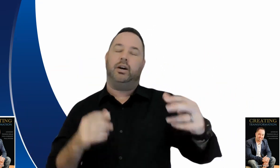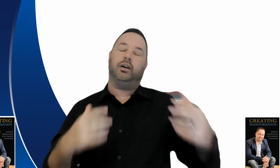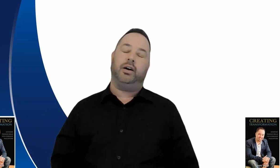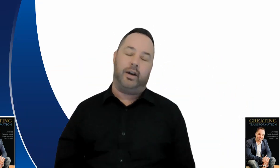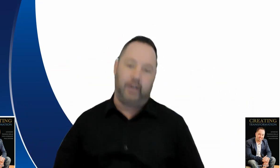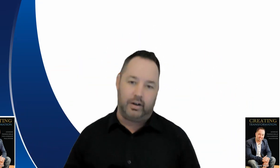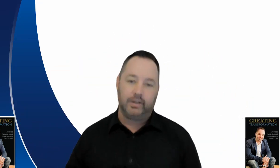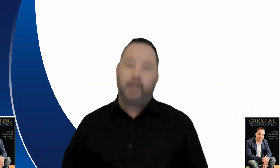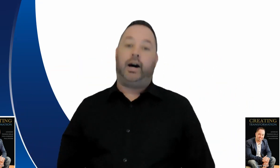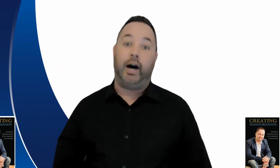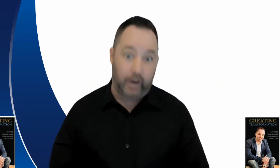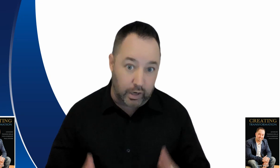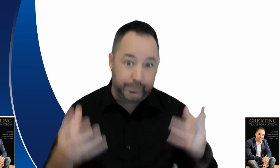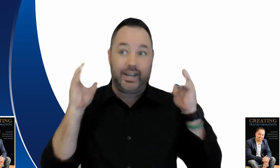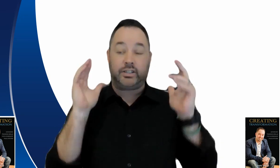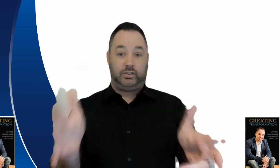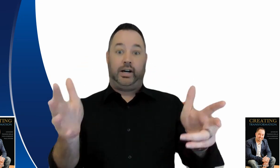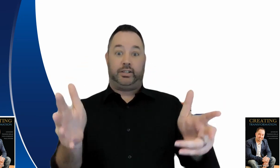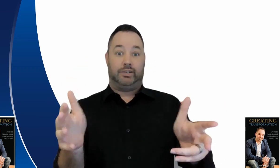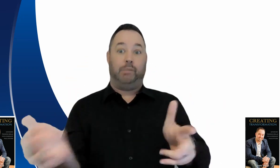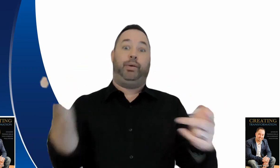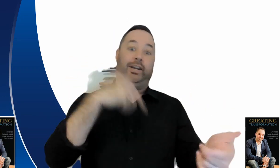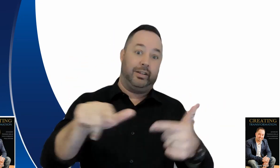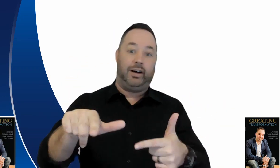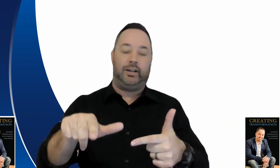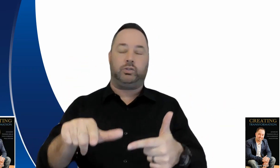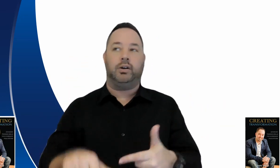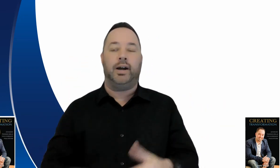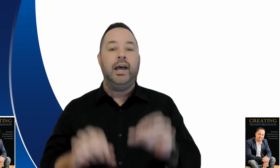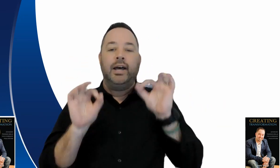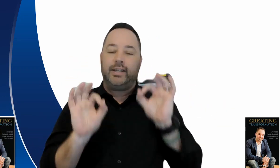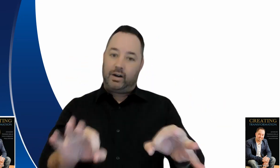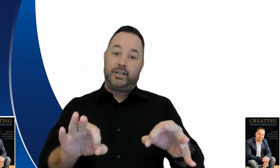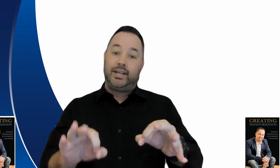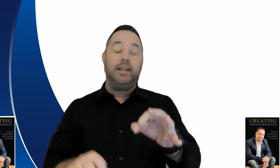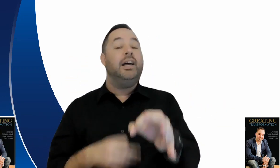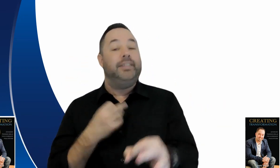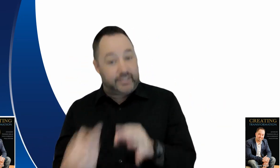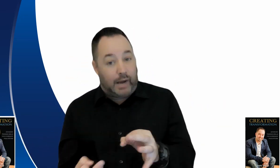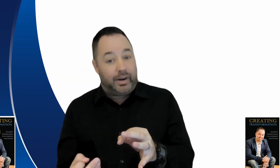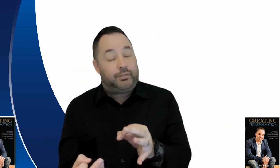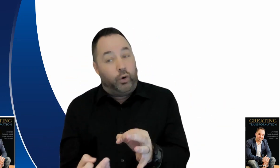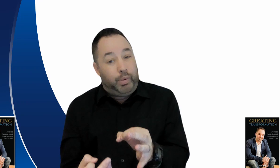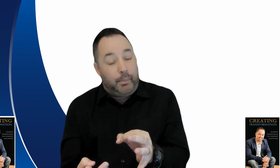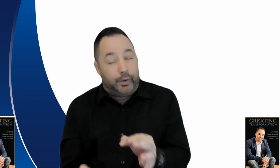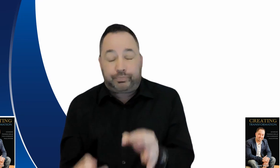and i'm going oh i hope the next slide is going to be better than last all right guaranteed that's coming up for people